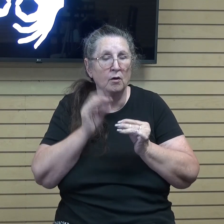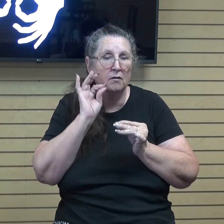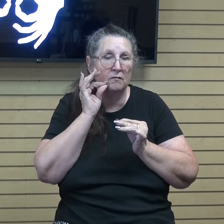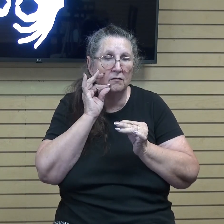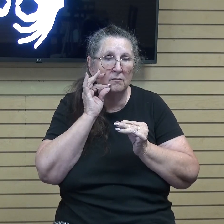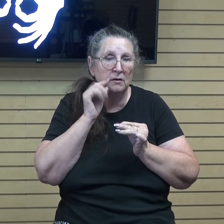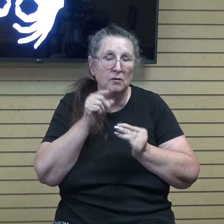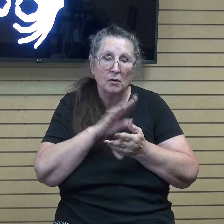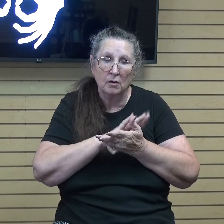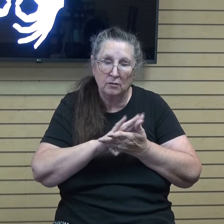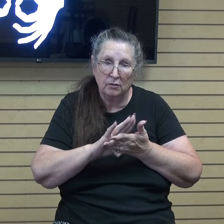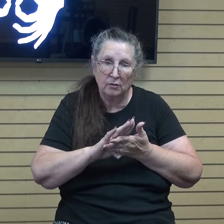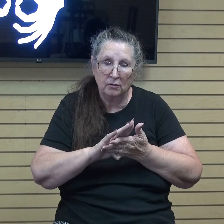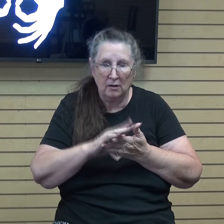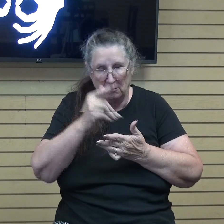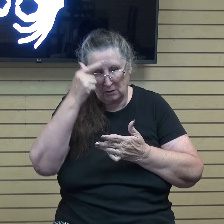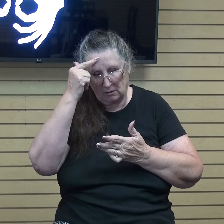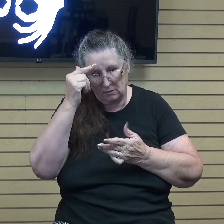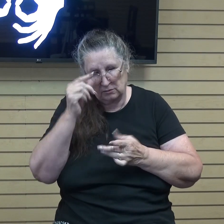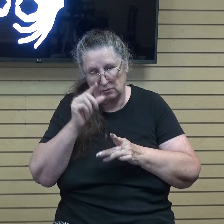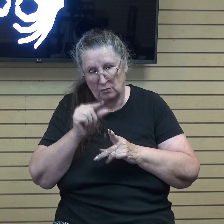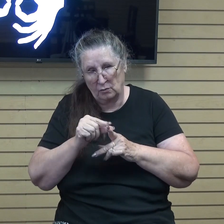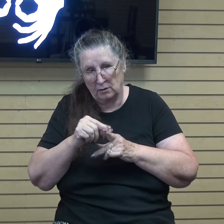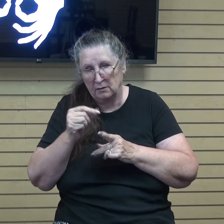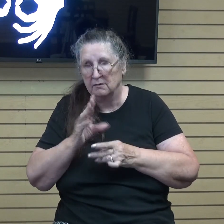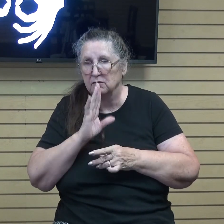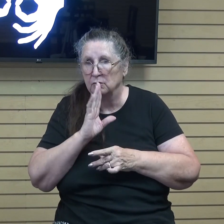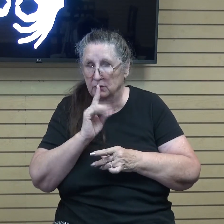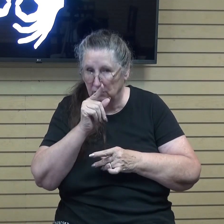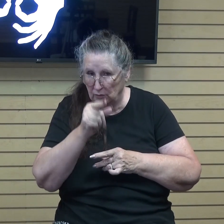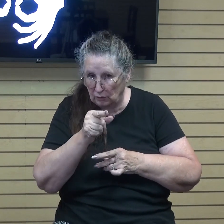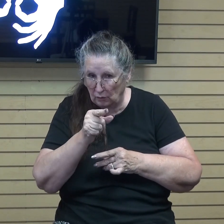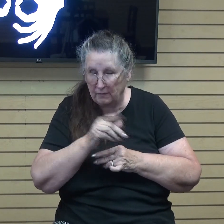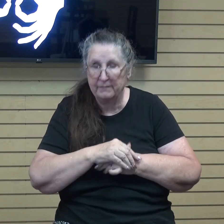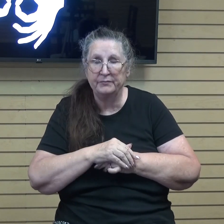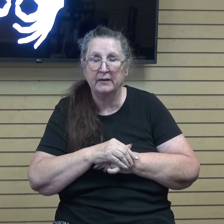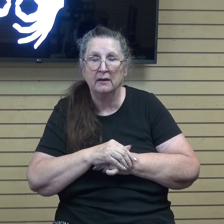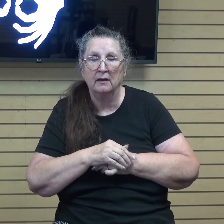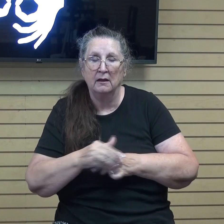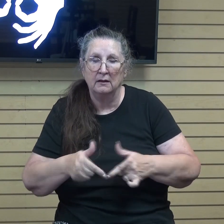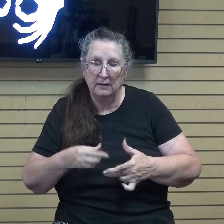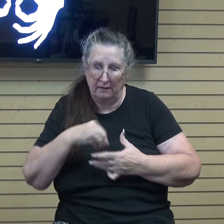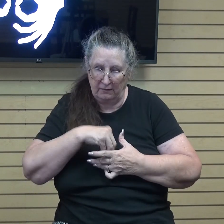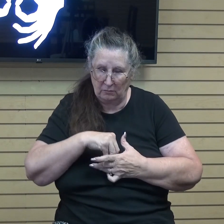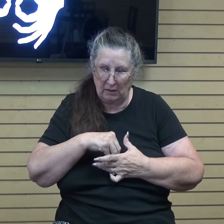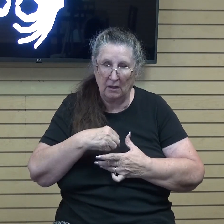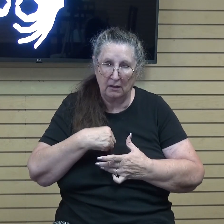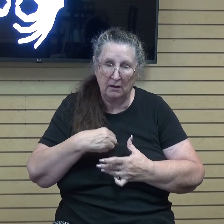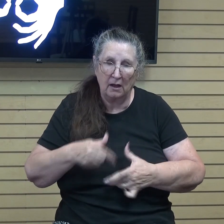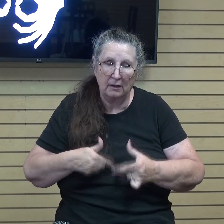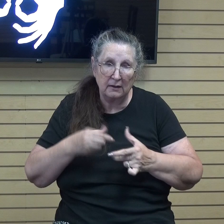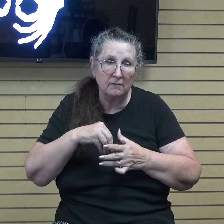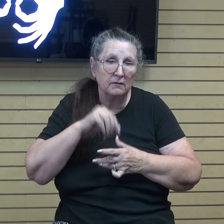which I have spoken to you. Abide in me and I in you, as the branch